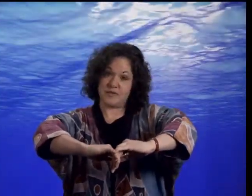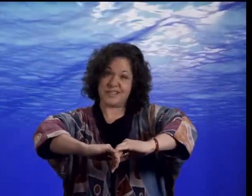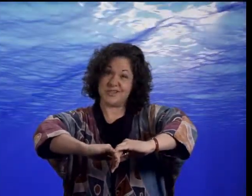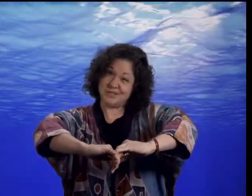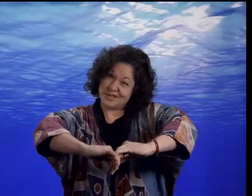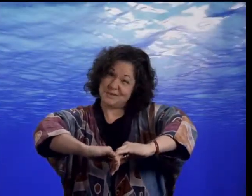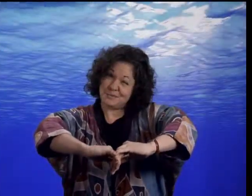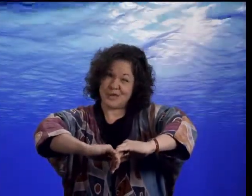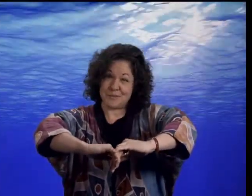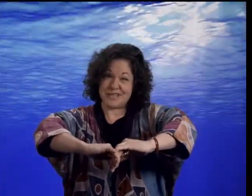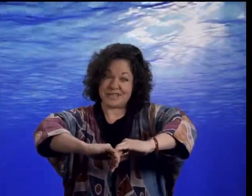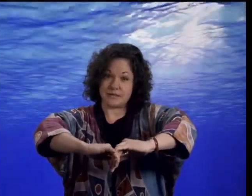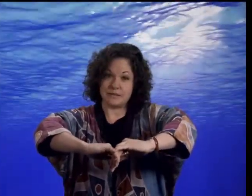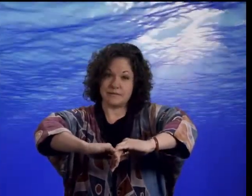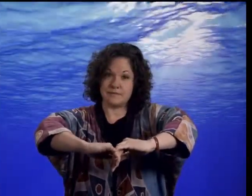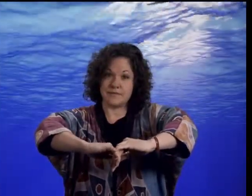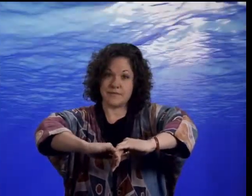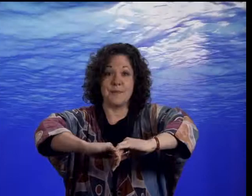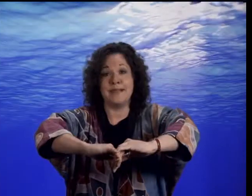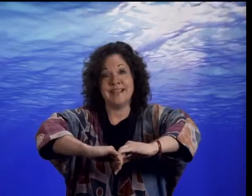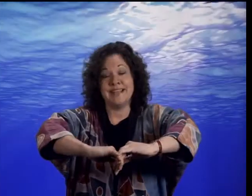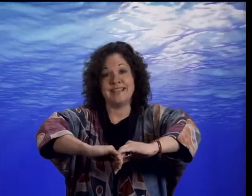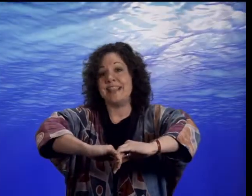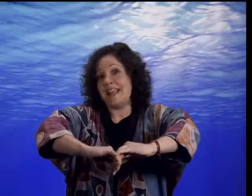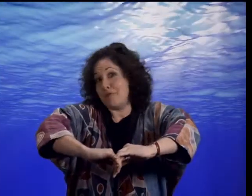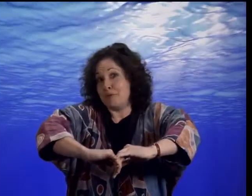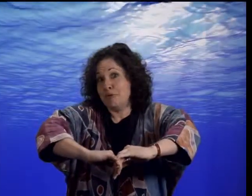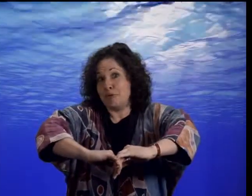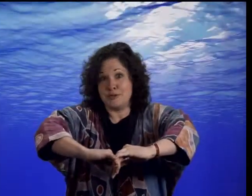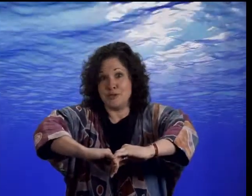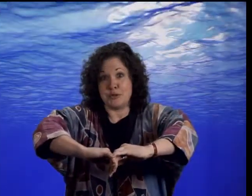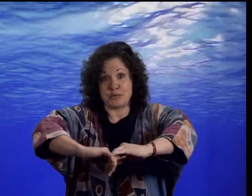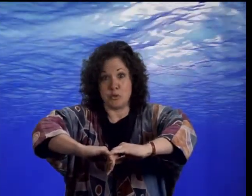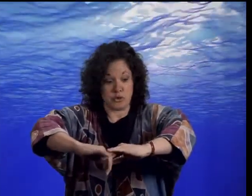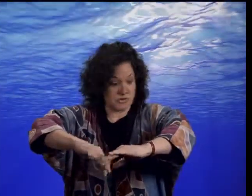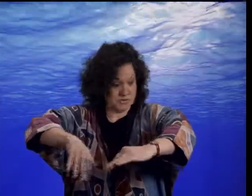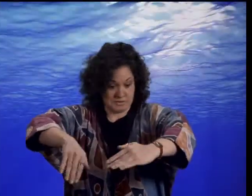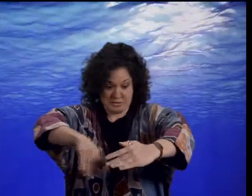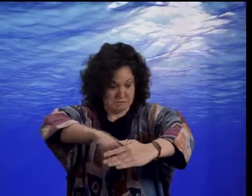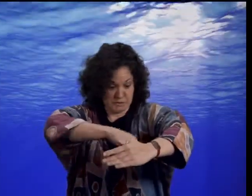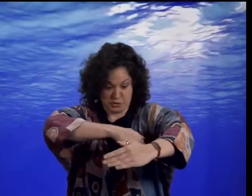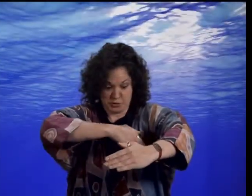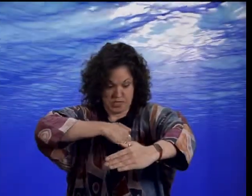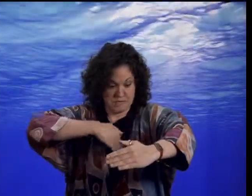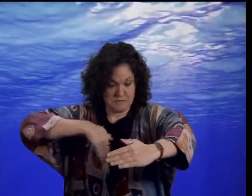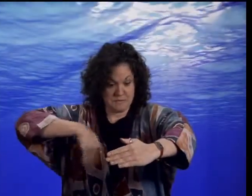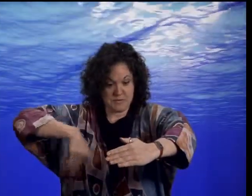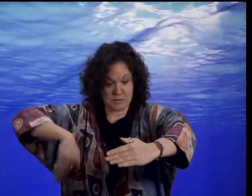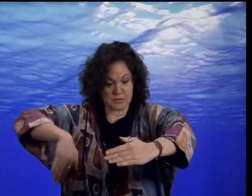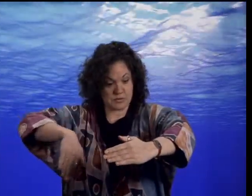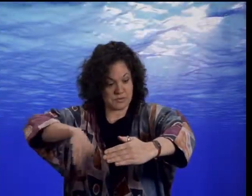fish was pretty basic. I mean, they didn't have room to do much more than to swim in circles